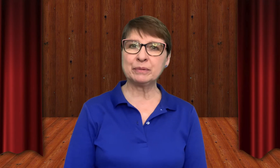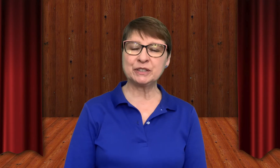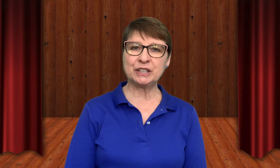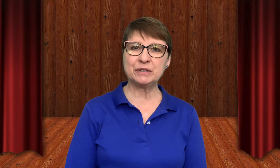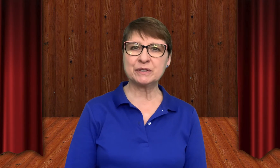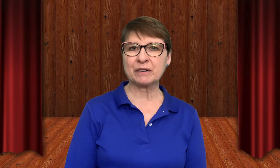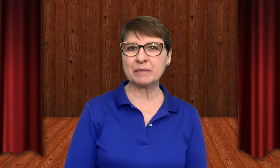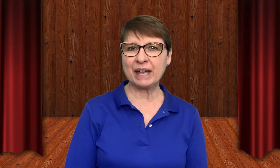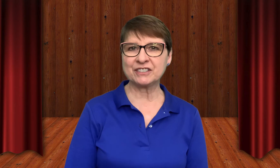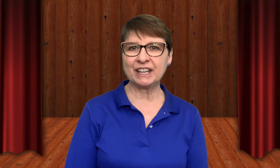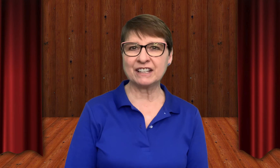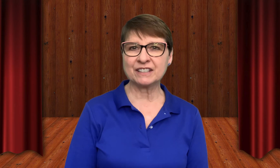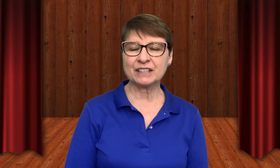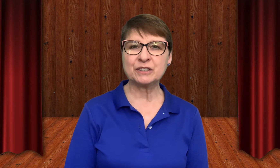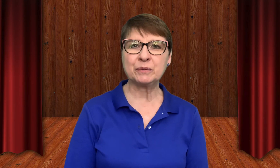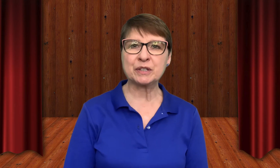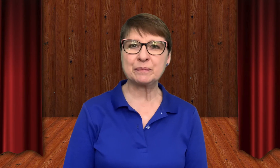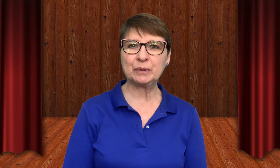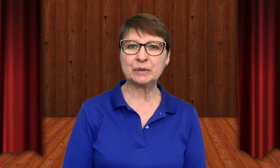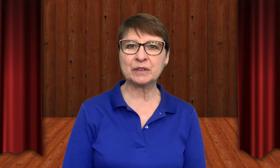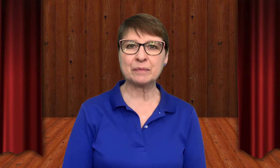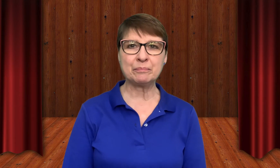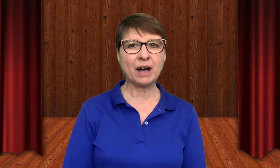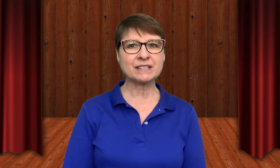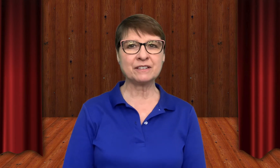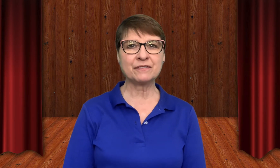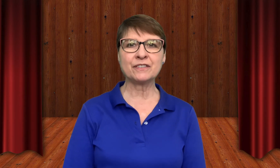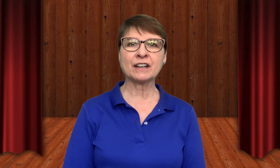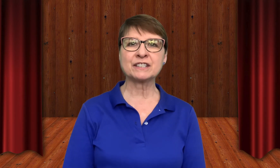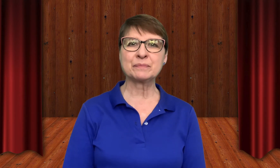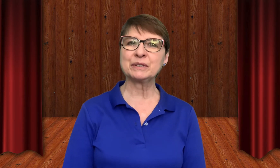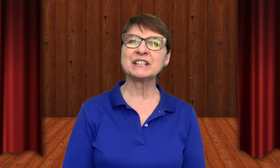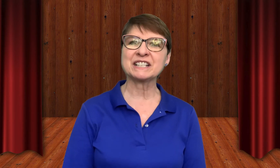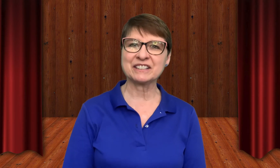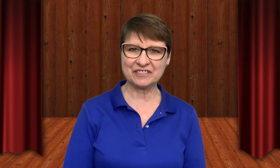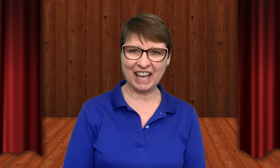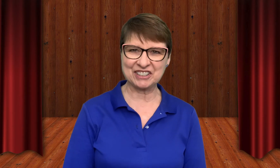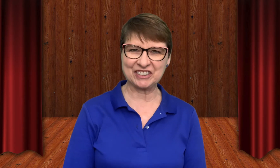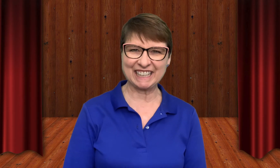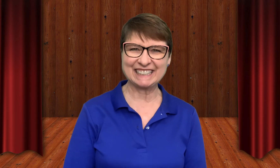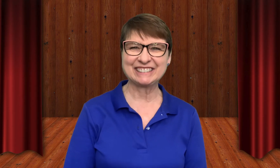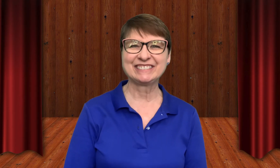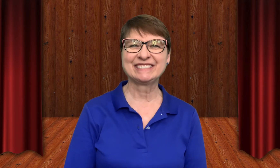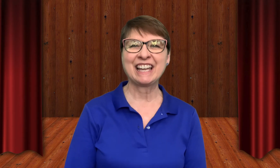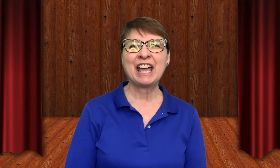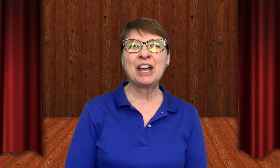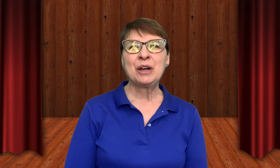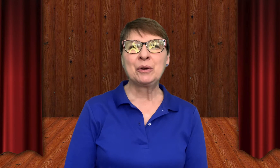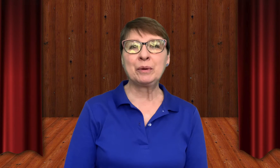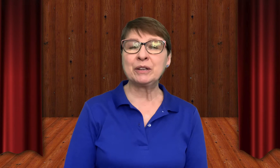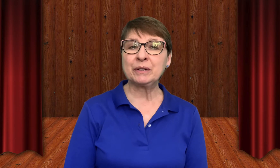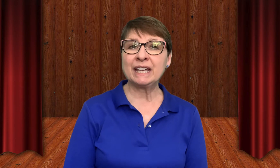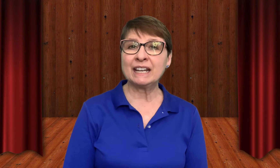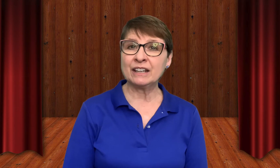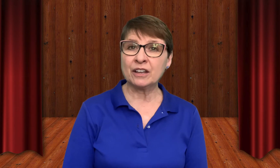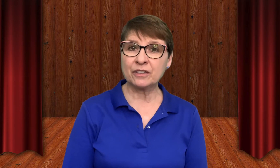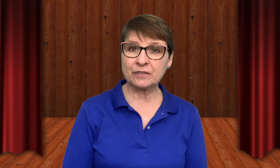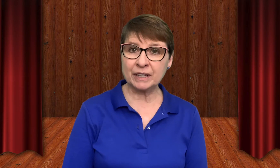to use our imagination to explore the positive thoughts production factory. We created three